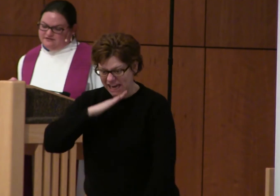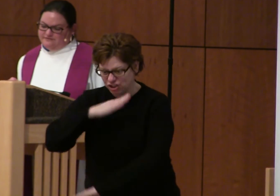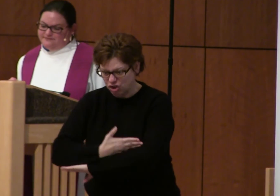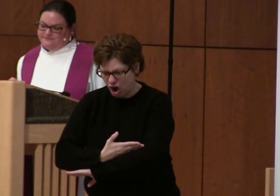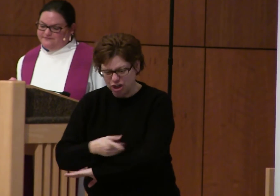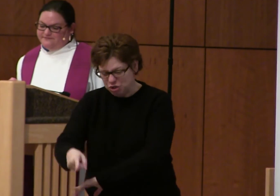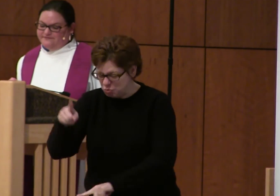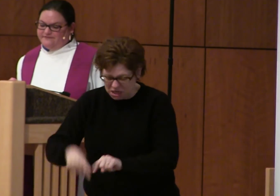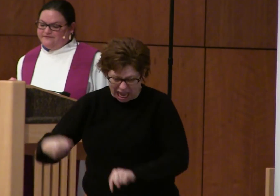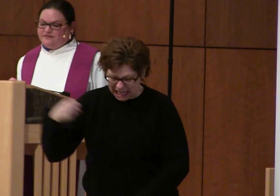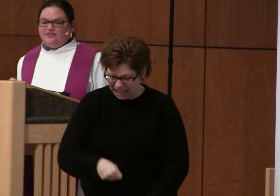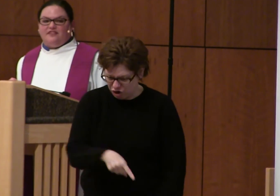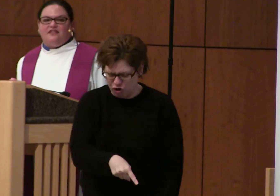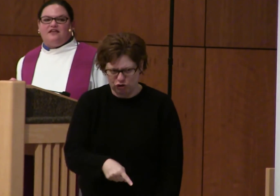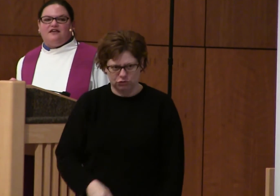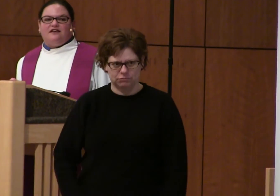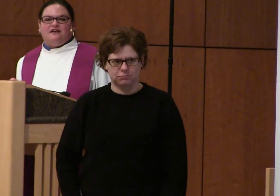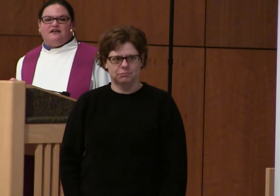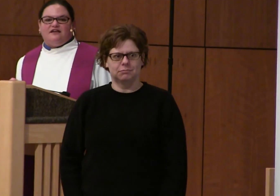can't.